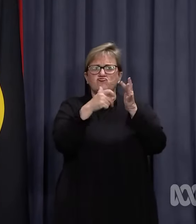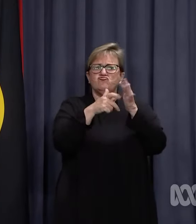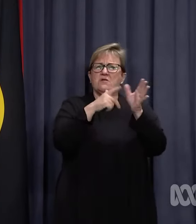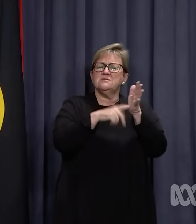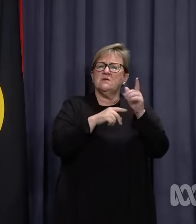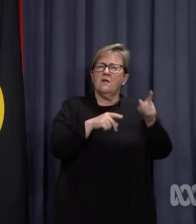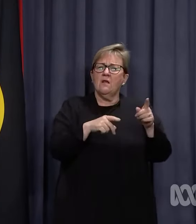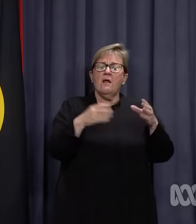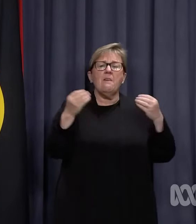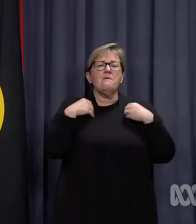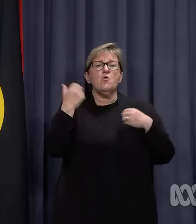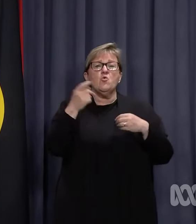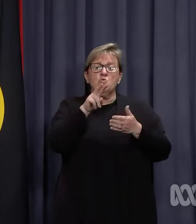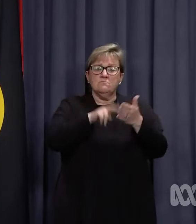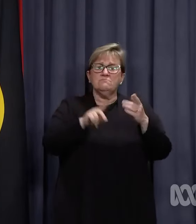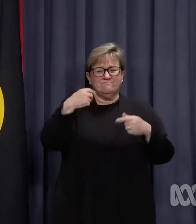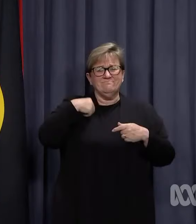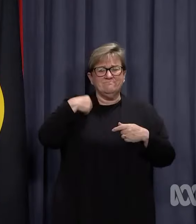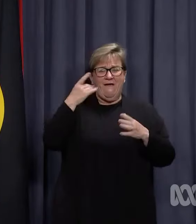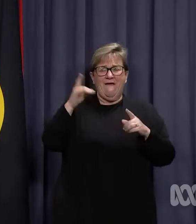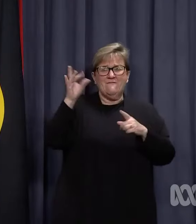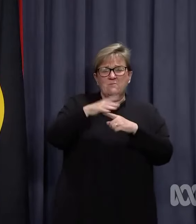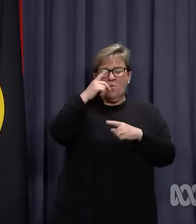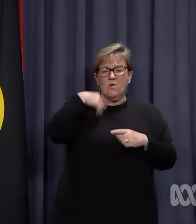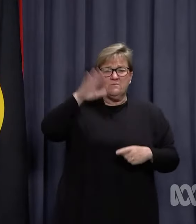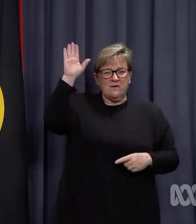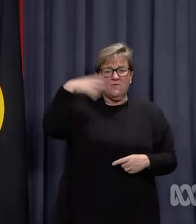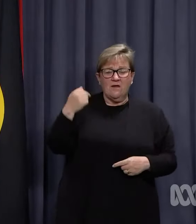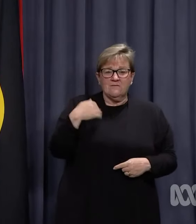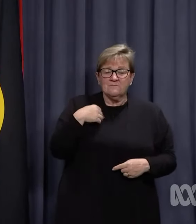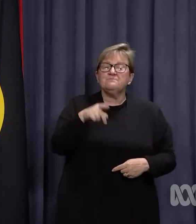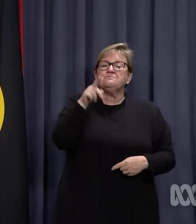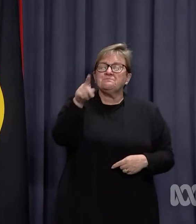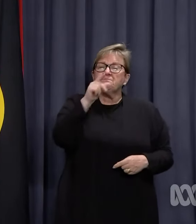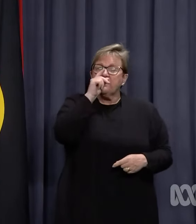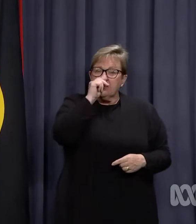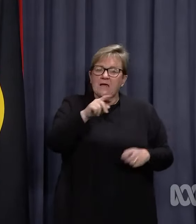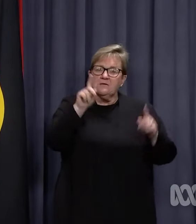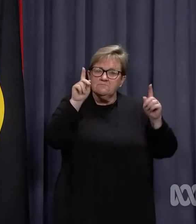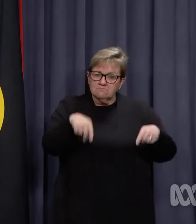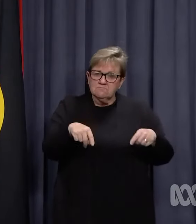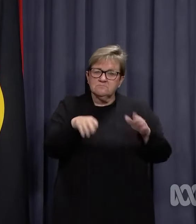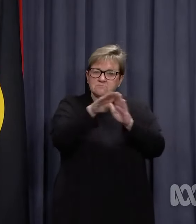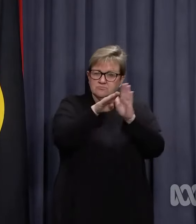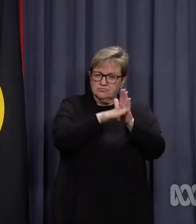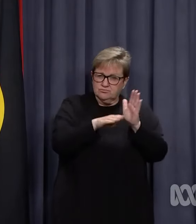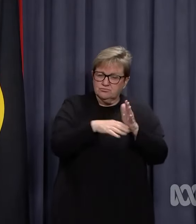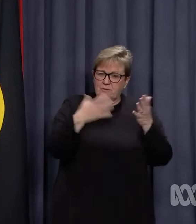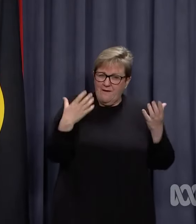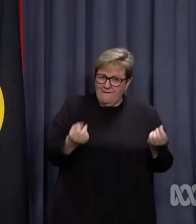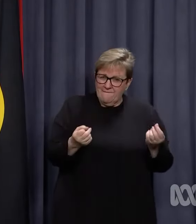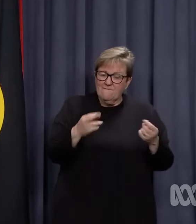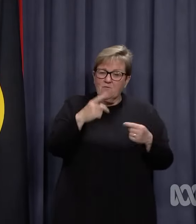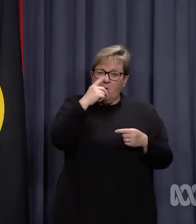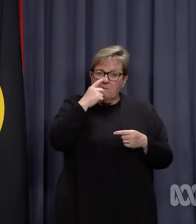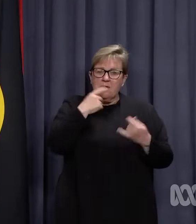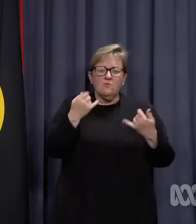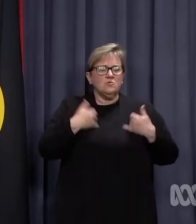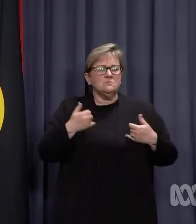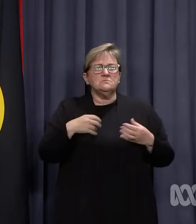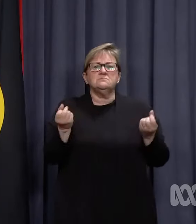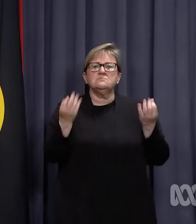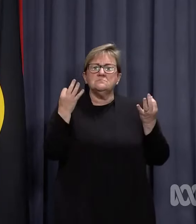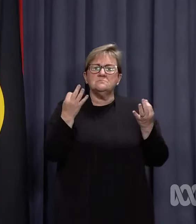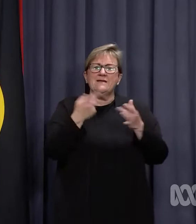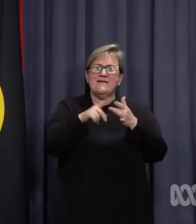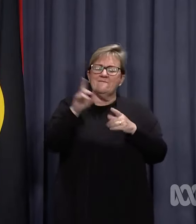Businesses that have registered their critical workforce will have the option to implement these strict protocols for asymptomatic critical